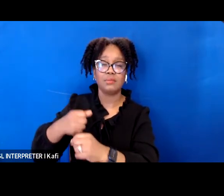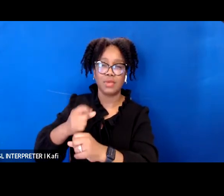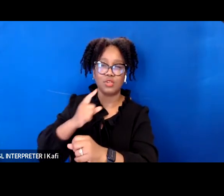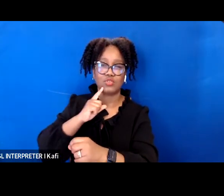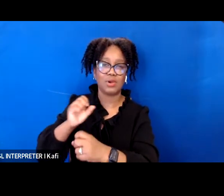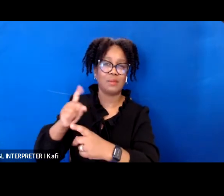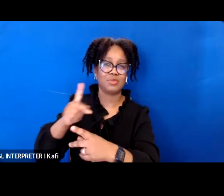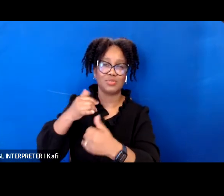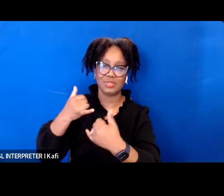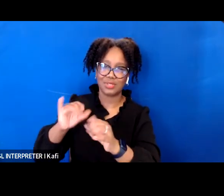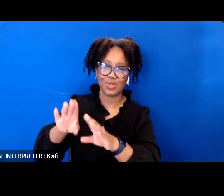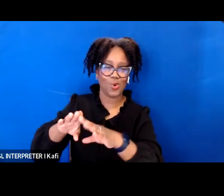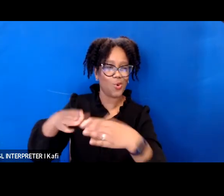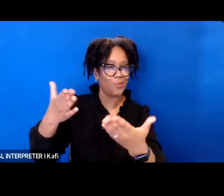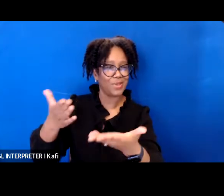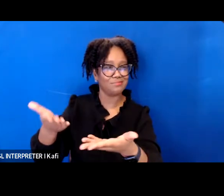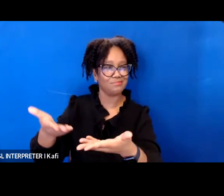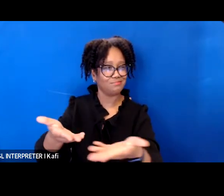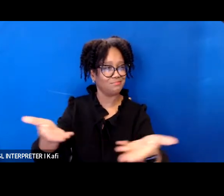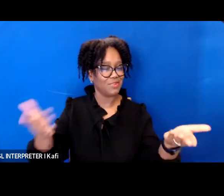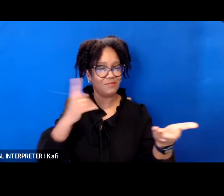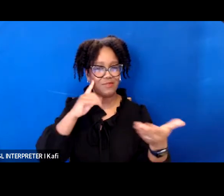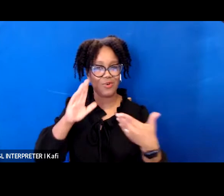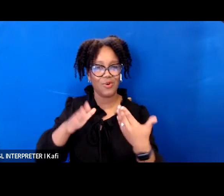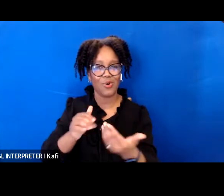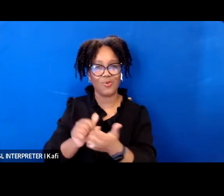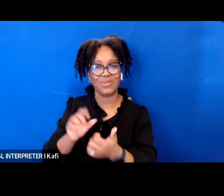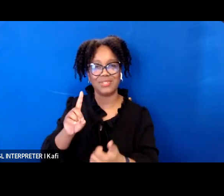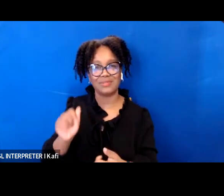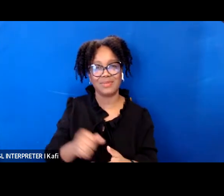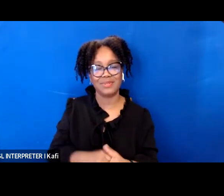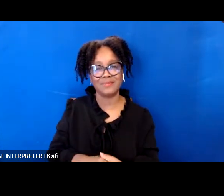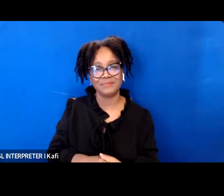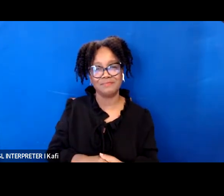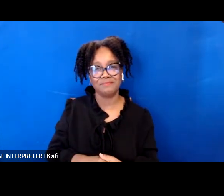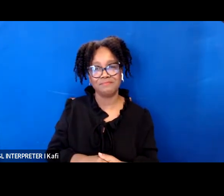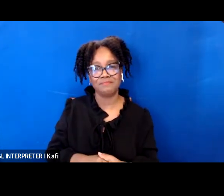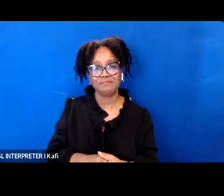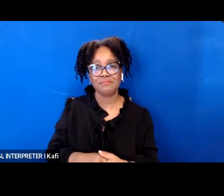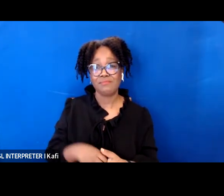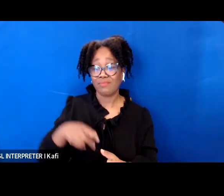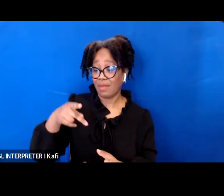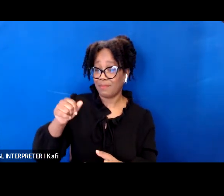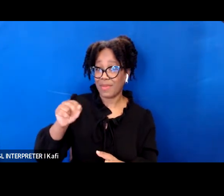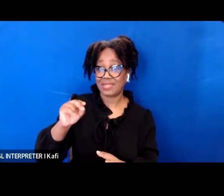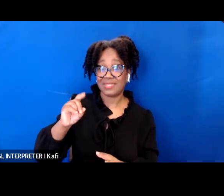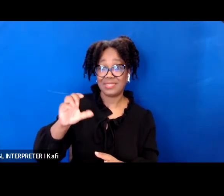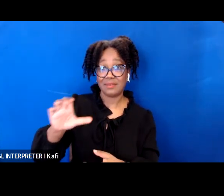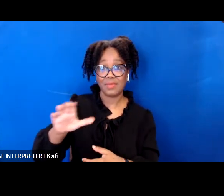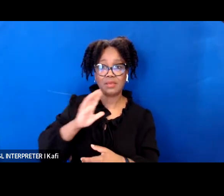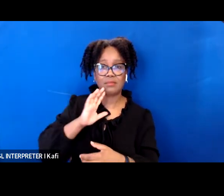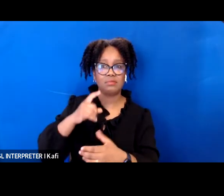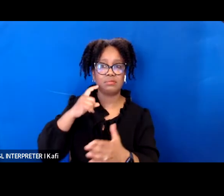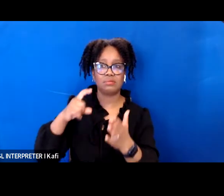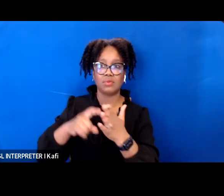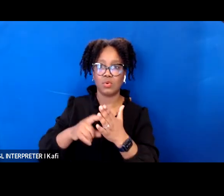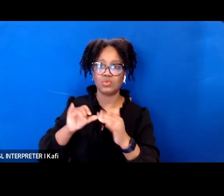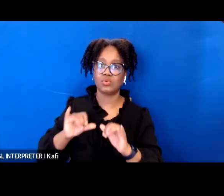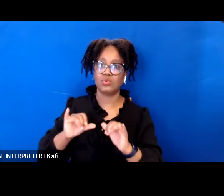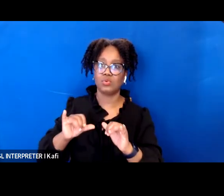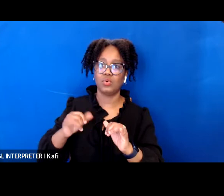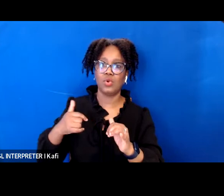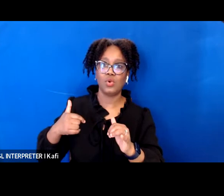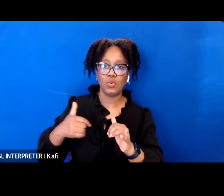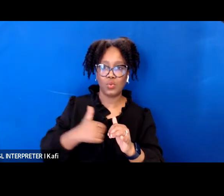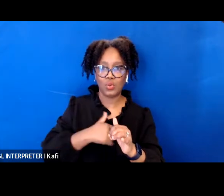as my colleague noted the pandemic in particular has shown the need for a fair judiciary who will apply these principles